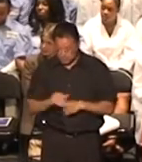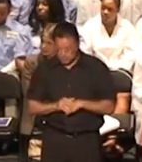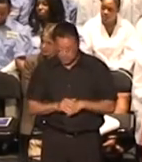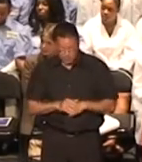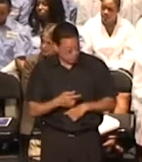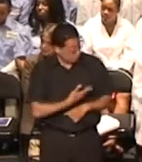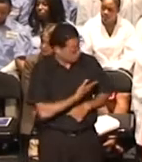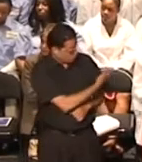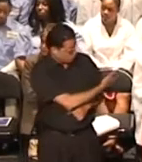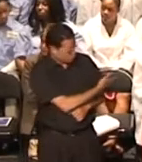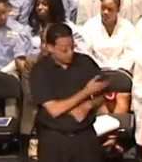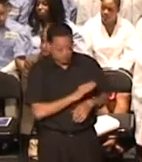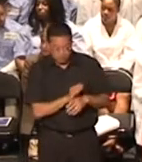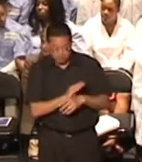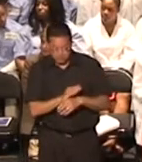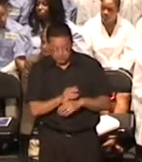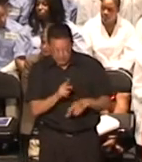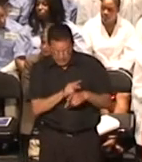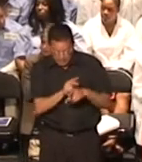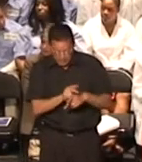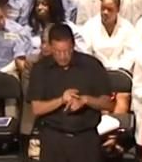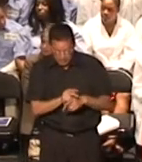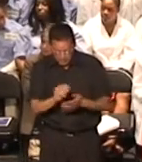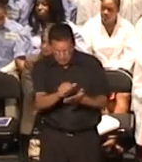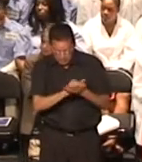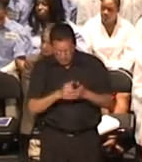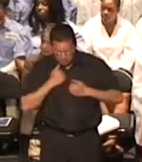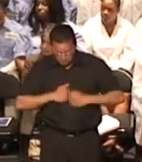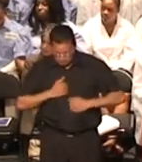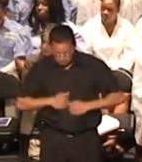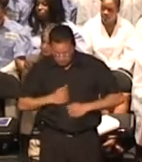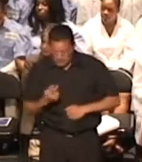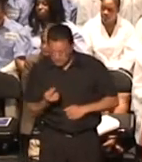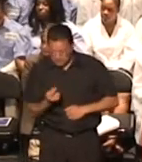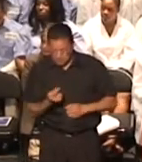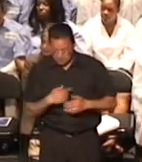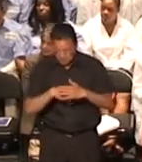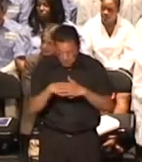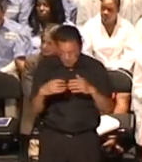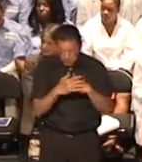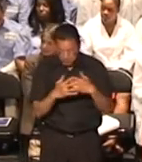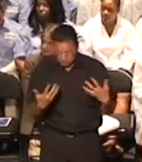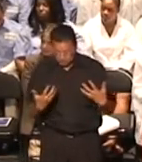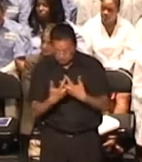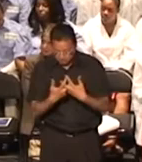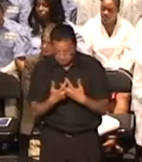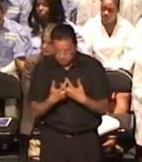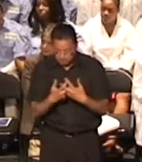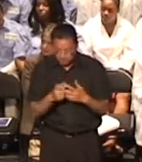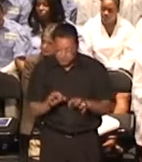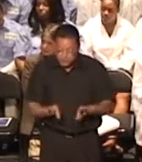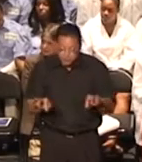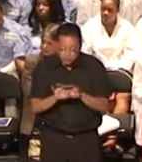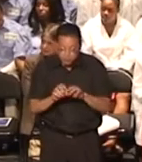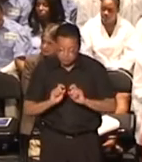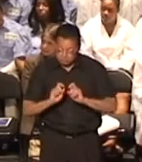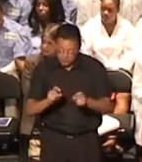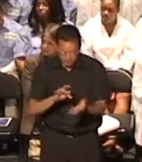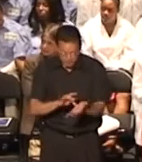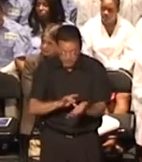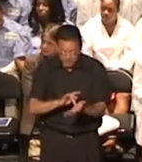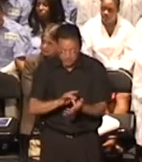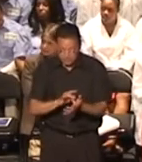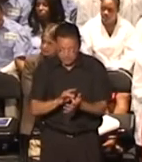patient that bath that thing that will give them a little more comfort making sure they have their meds is just as important